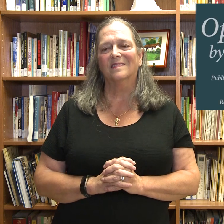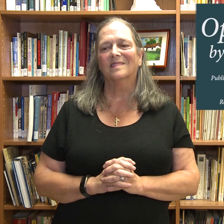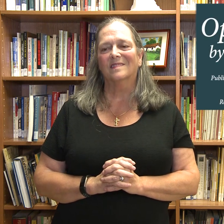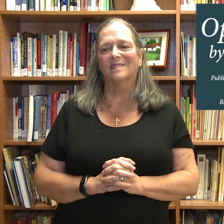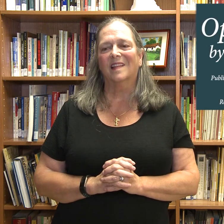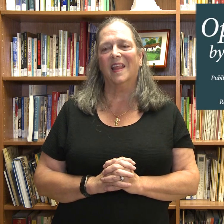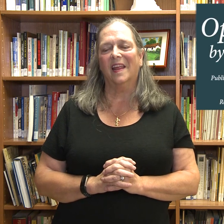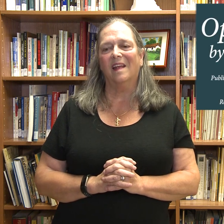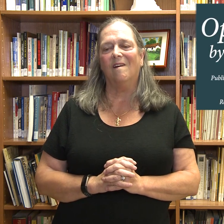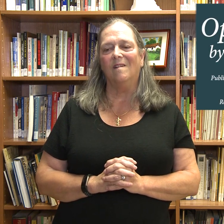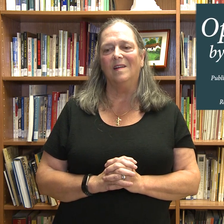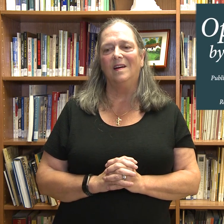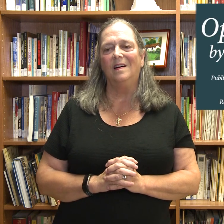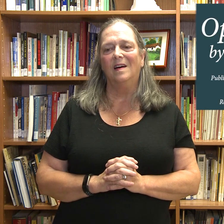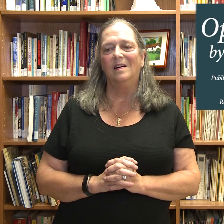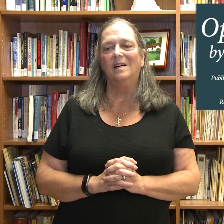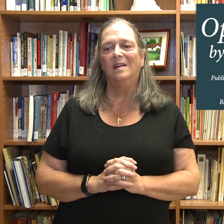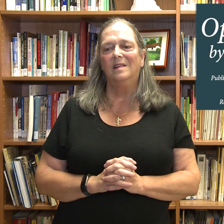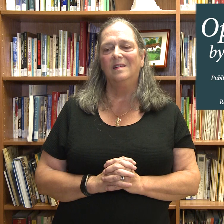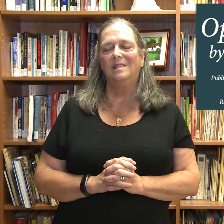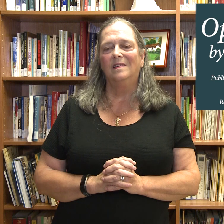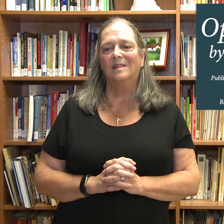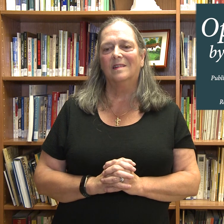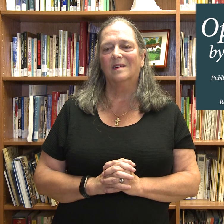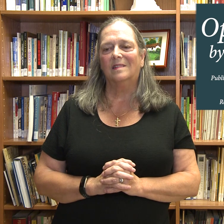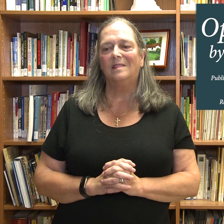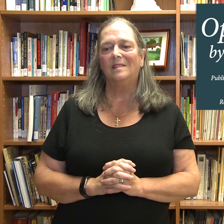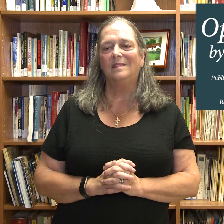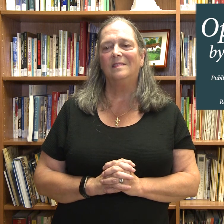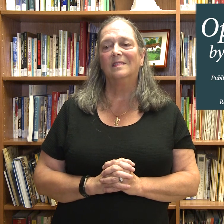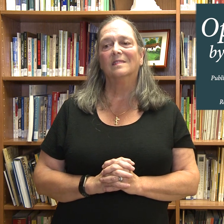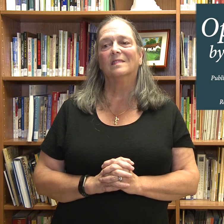know